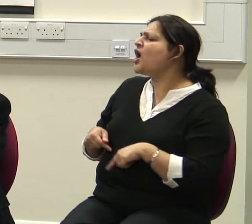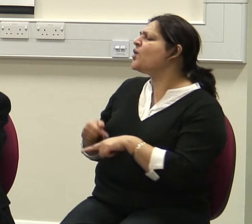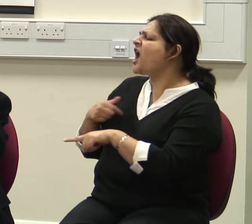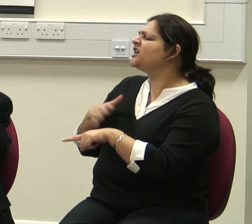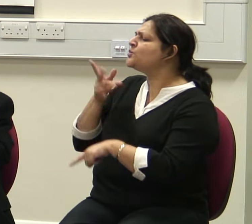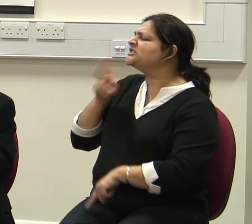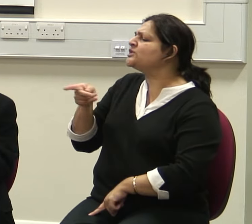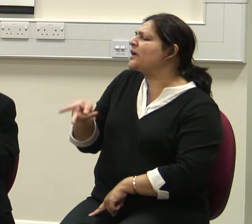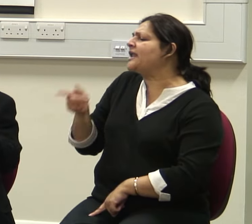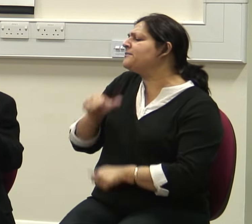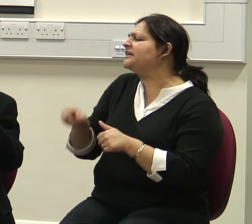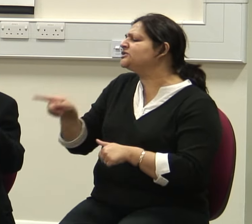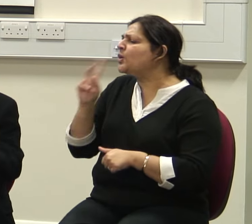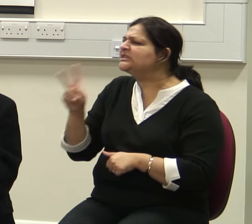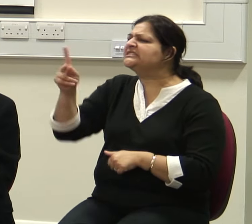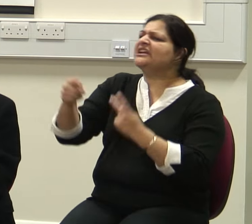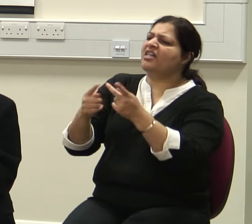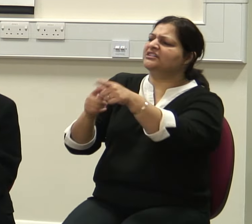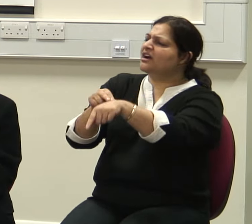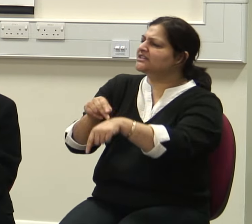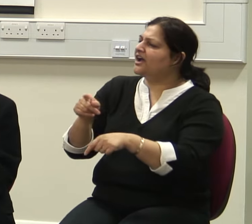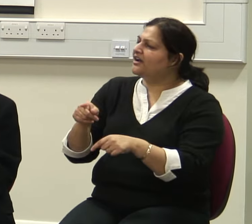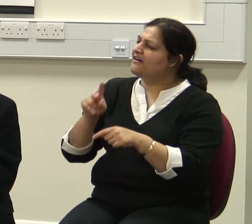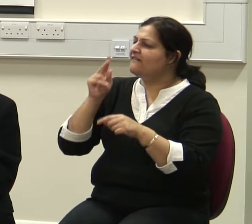X. Called Freud or Jung or somebody else.